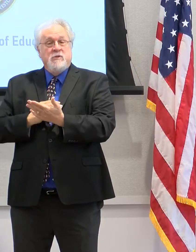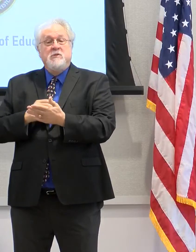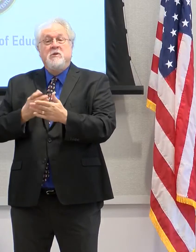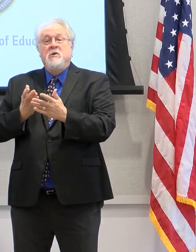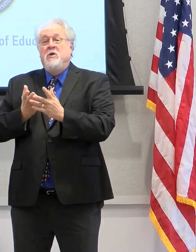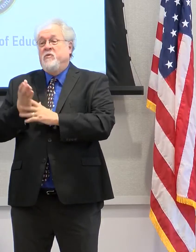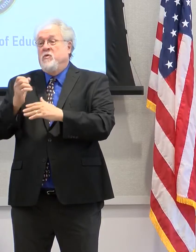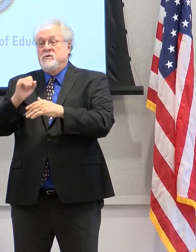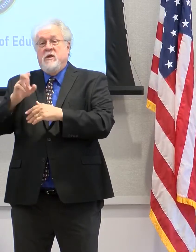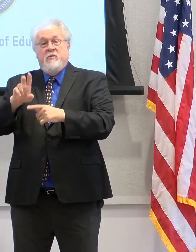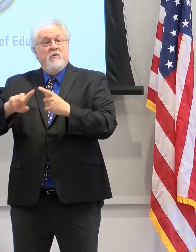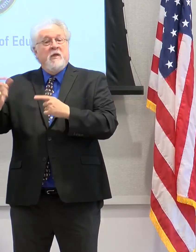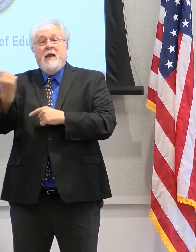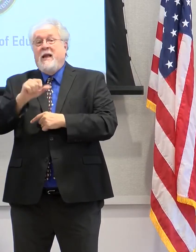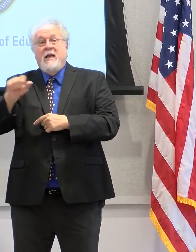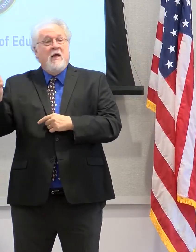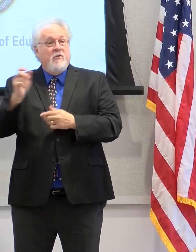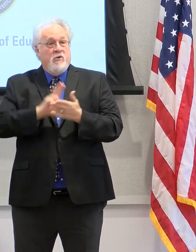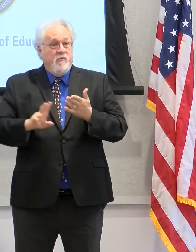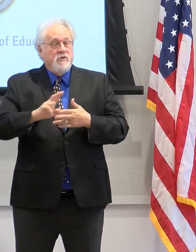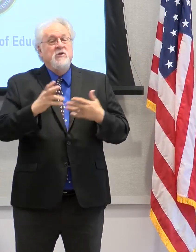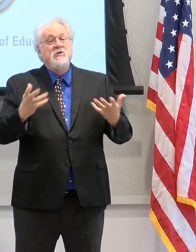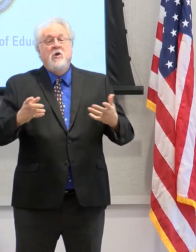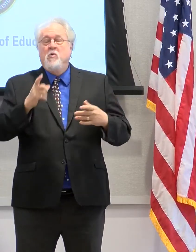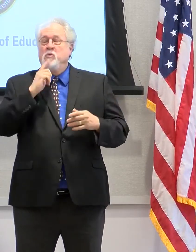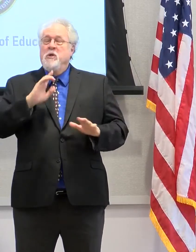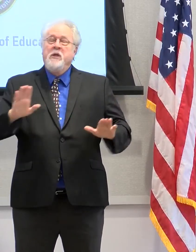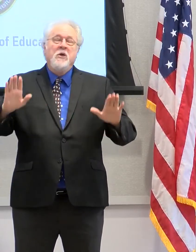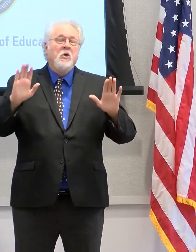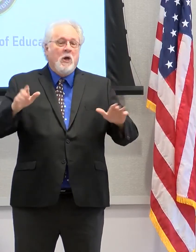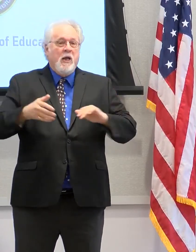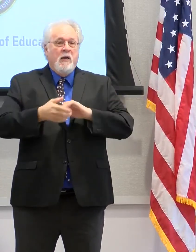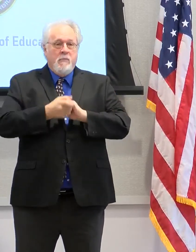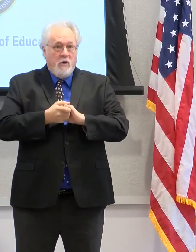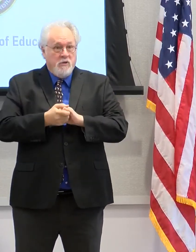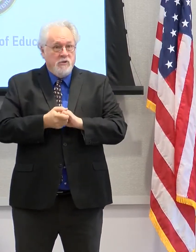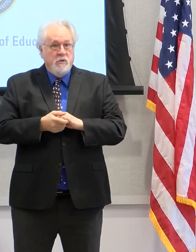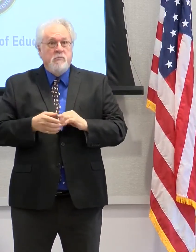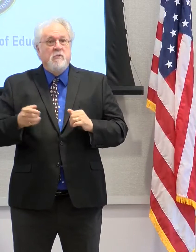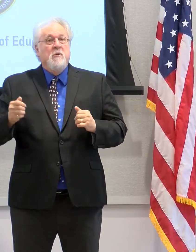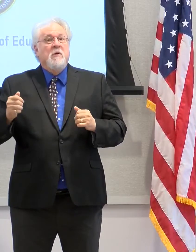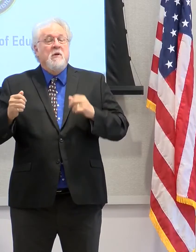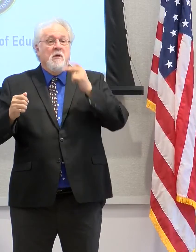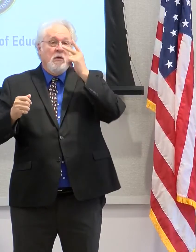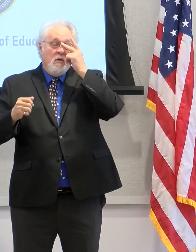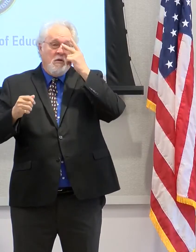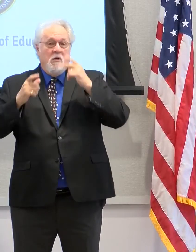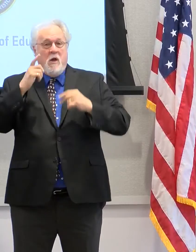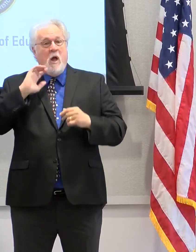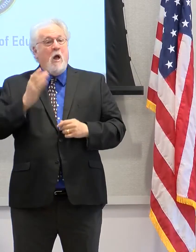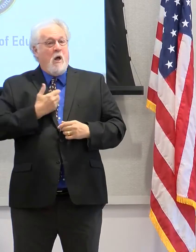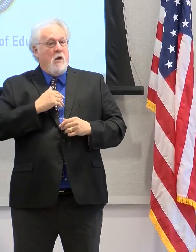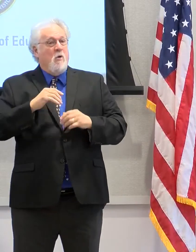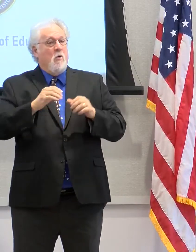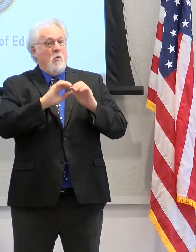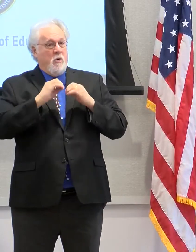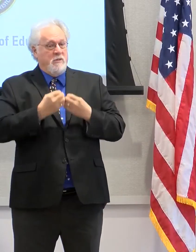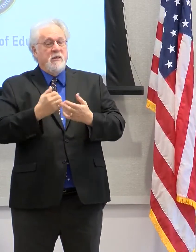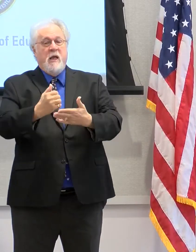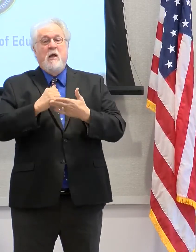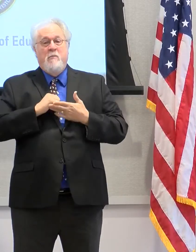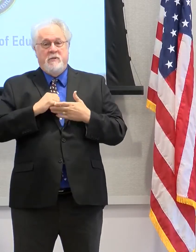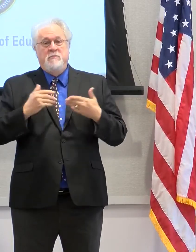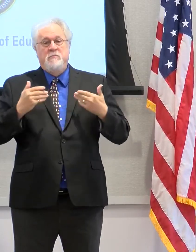Southern than any other university. So, again, it's such a great partnership, and all of our organizations are really helping us move forward.